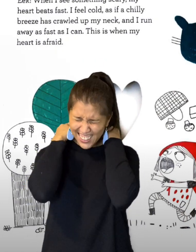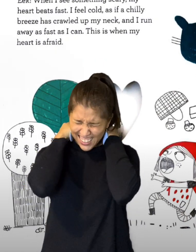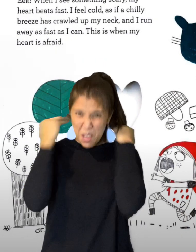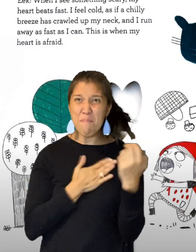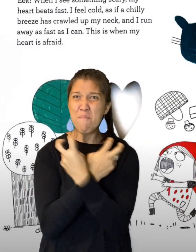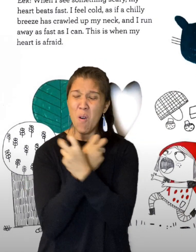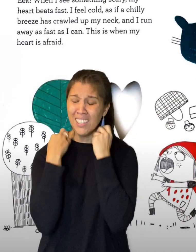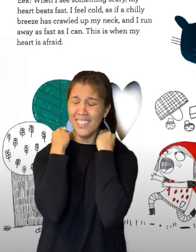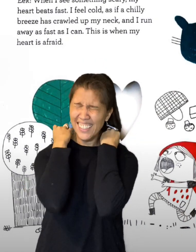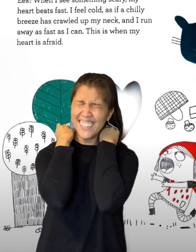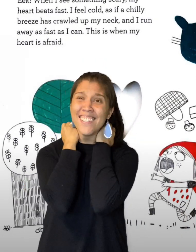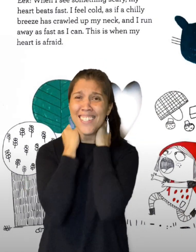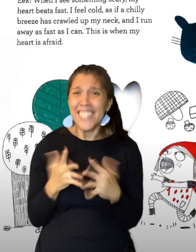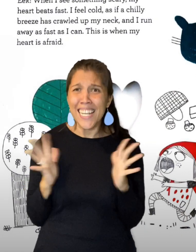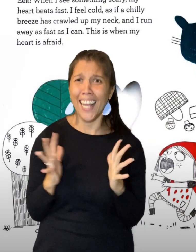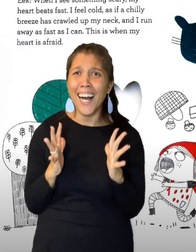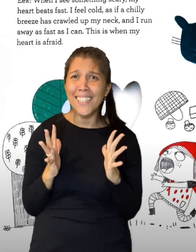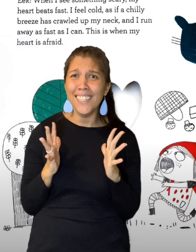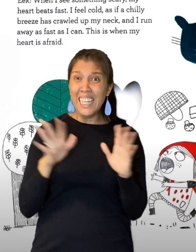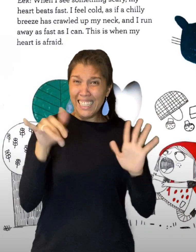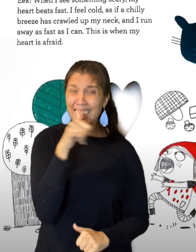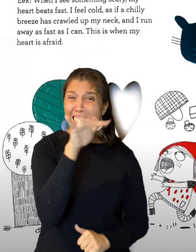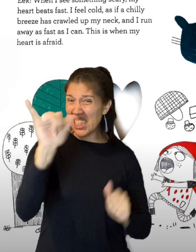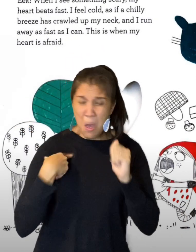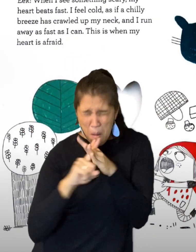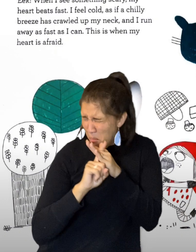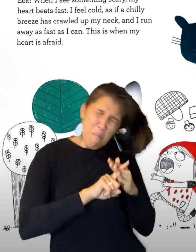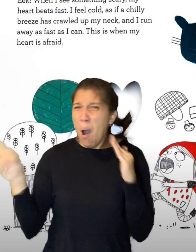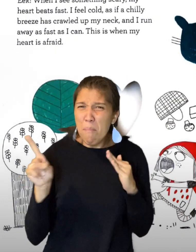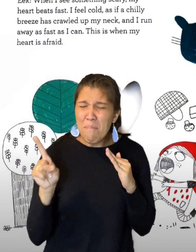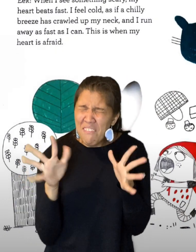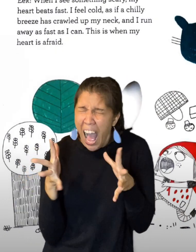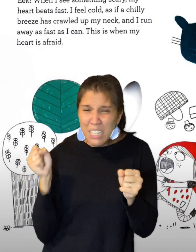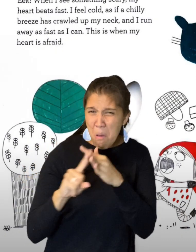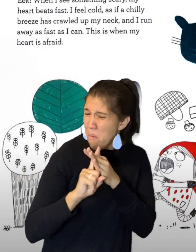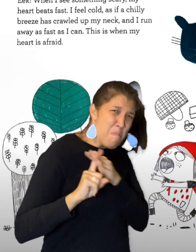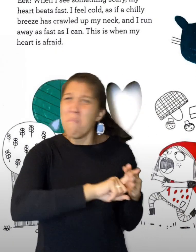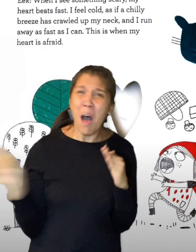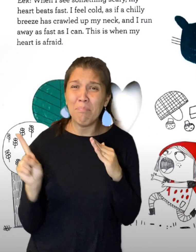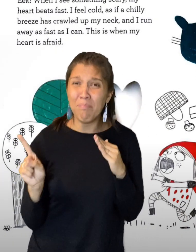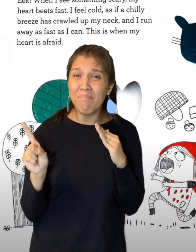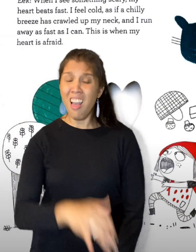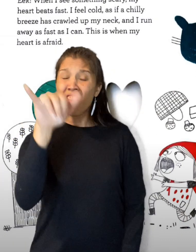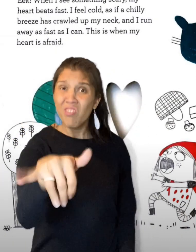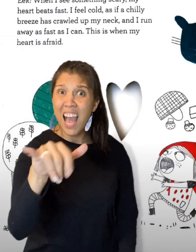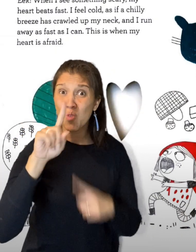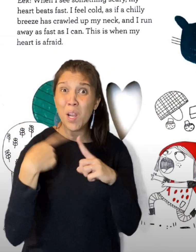if a chilly breeze has crawled up my neck. And I run away as fast as I can. This is